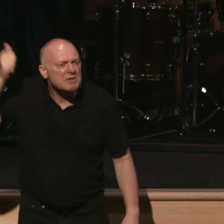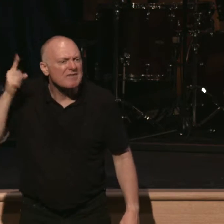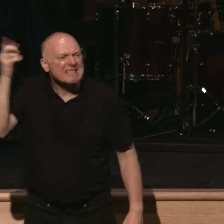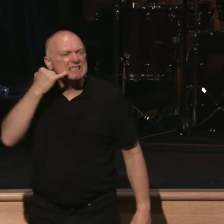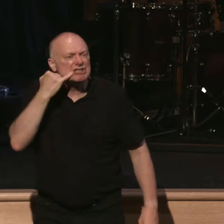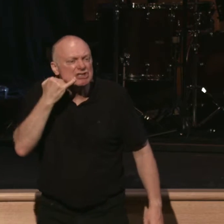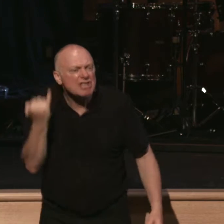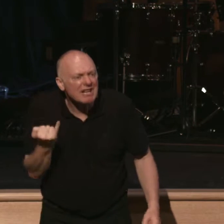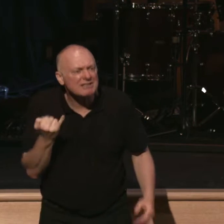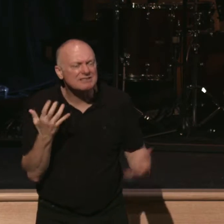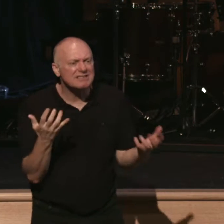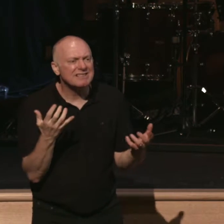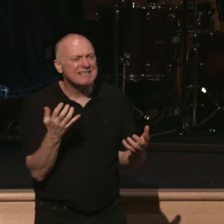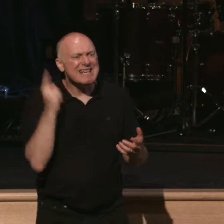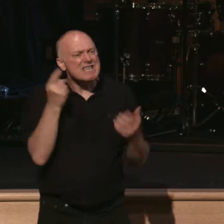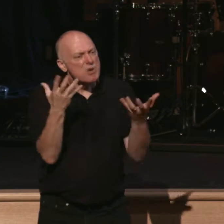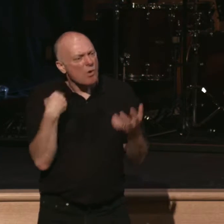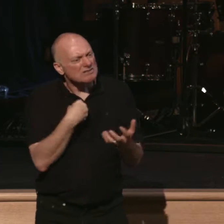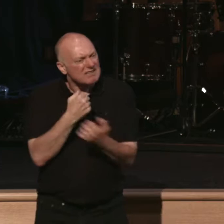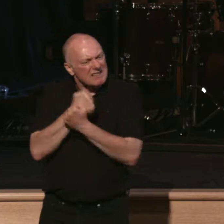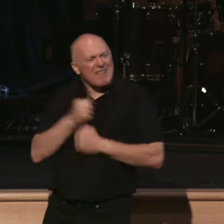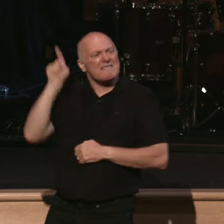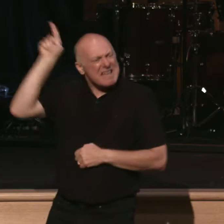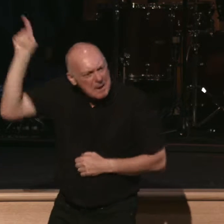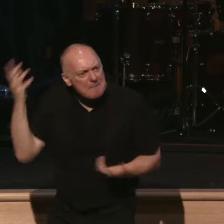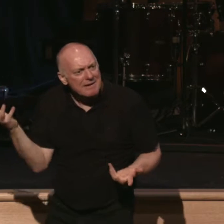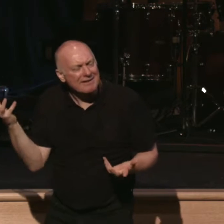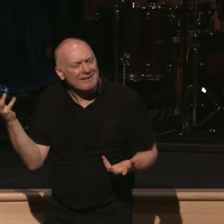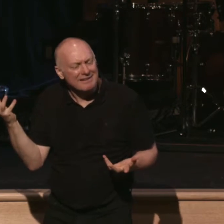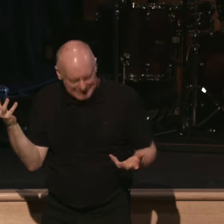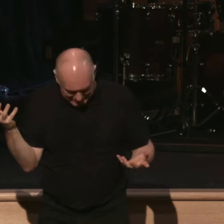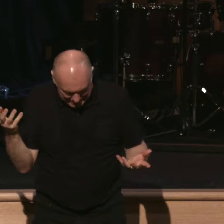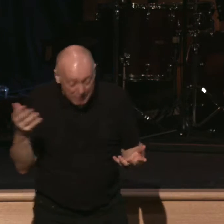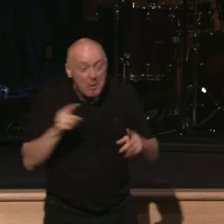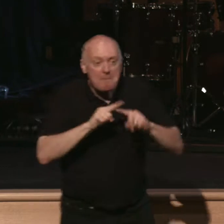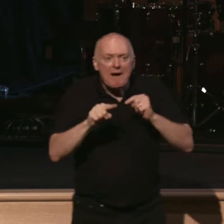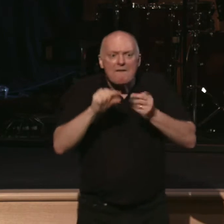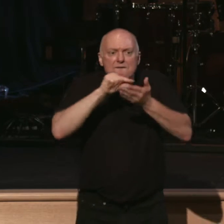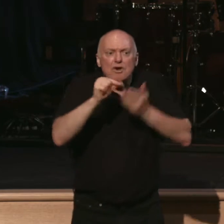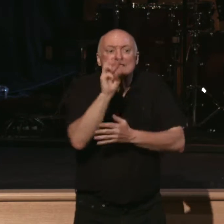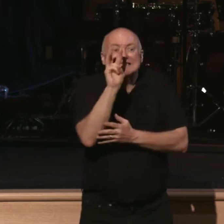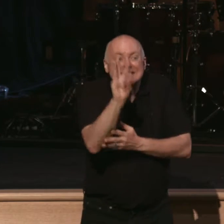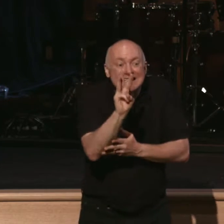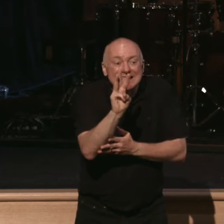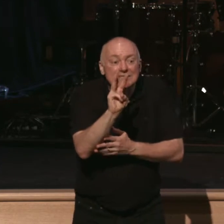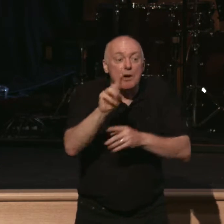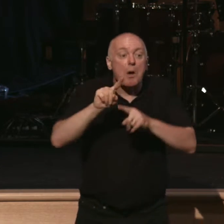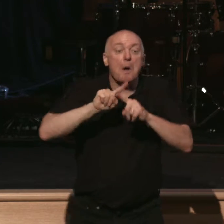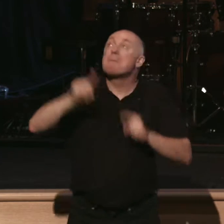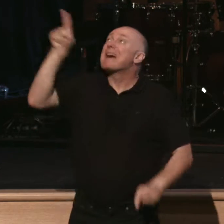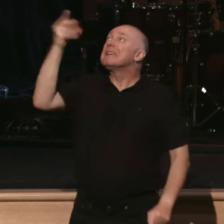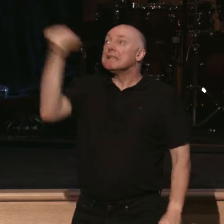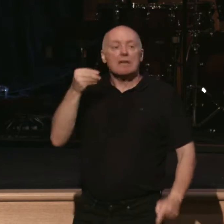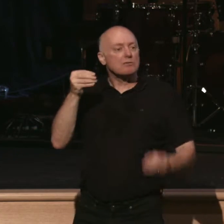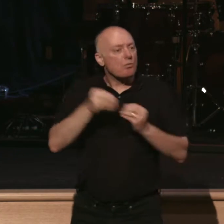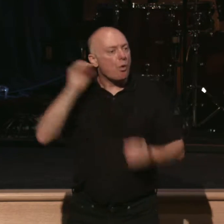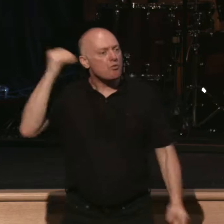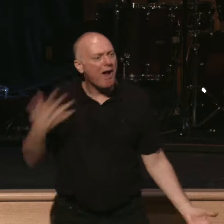for our affections. But look at this. Verse 6. But he gives more grace. Praise the Lord.